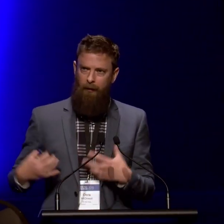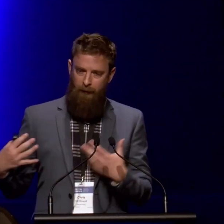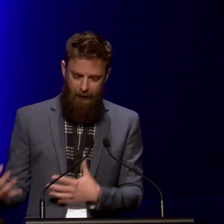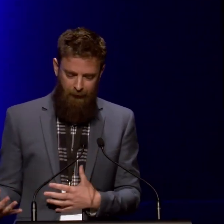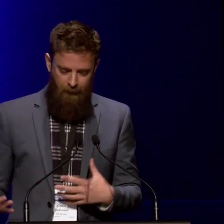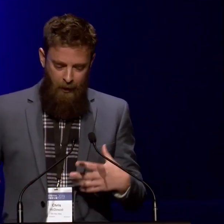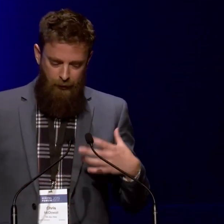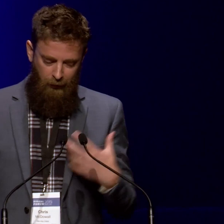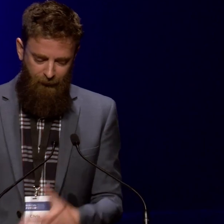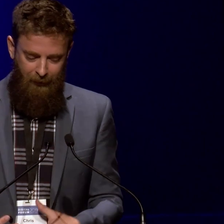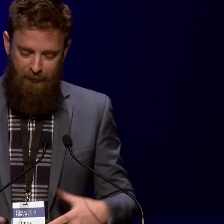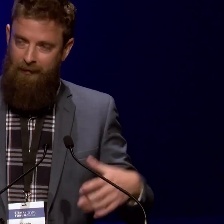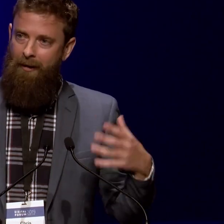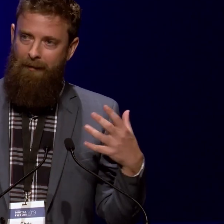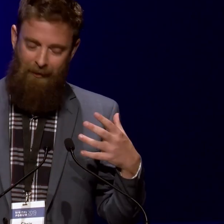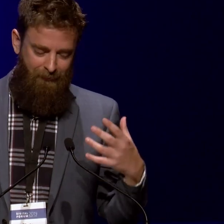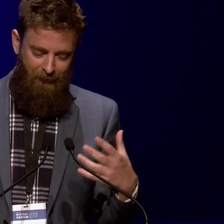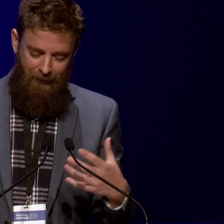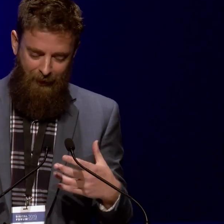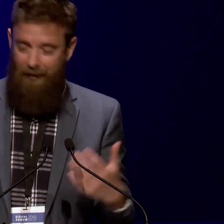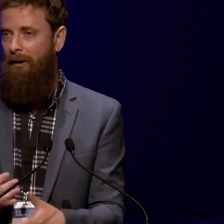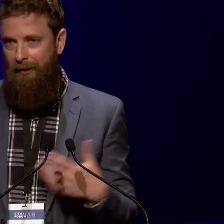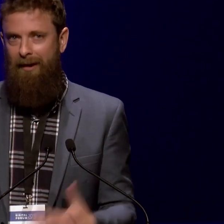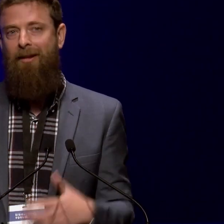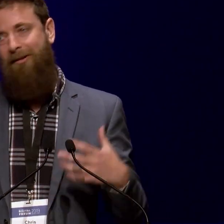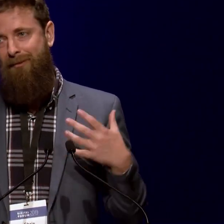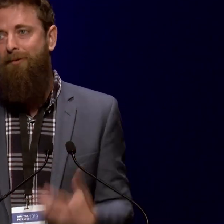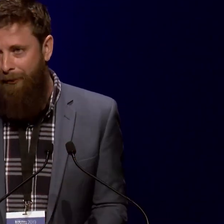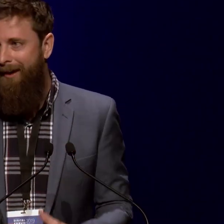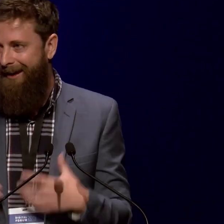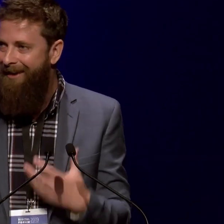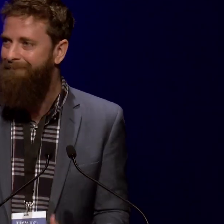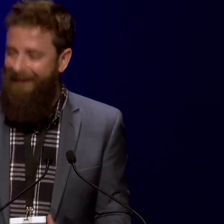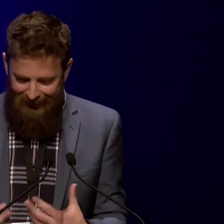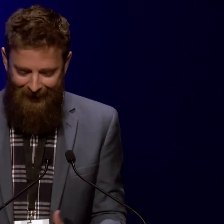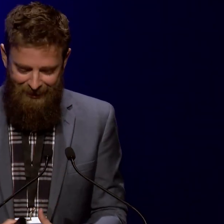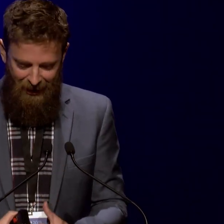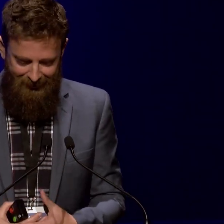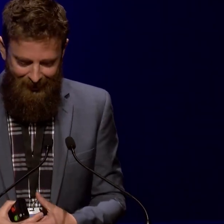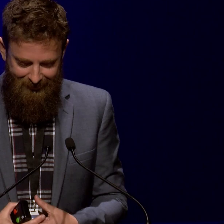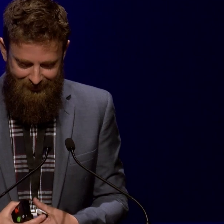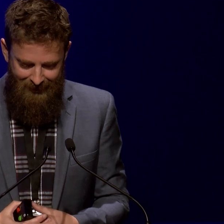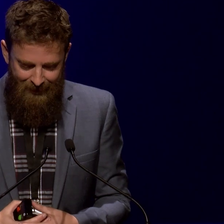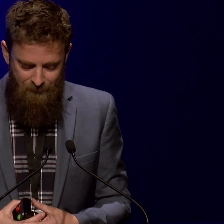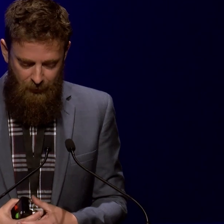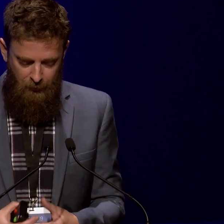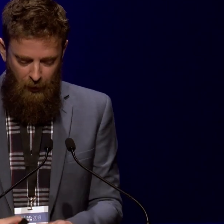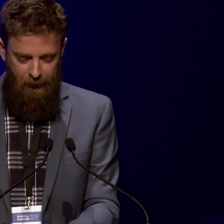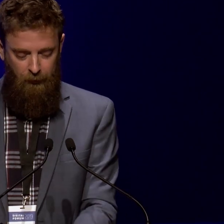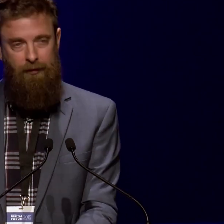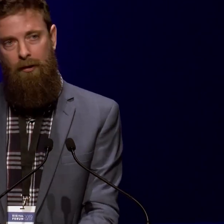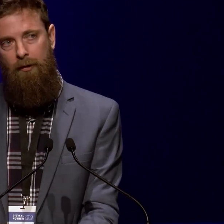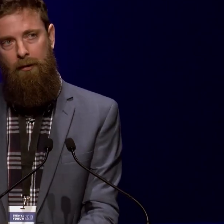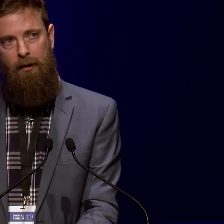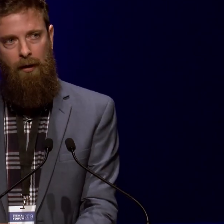Sertipane O'Regan, Jock Phillips, and actually, I'm not going to read it. There's just too many, many, many other shining lights. The